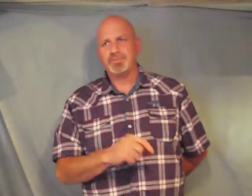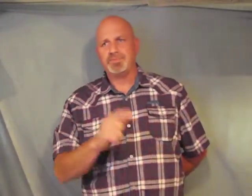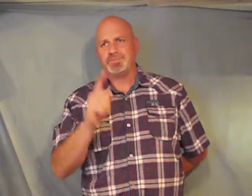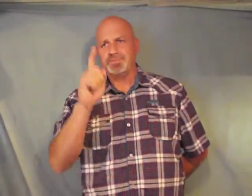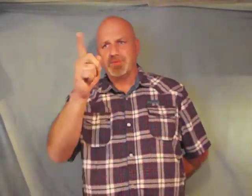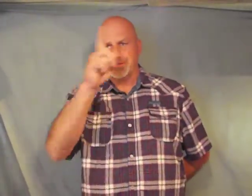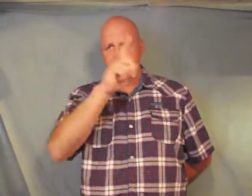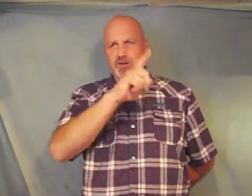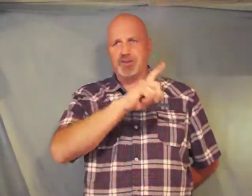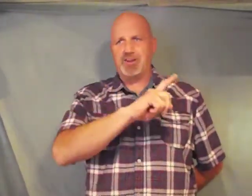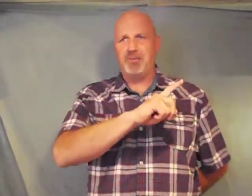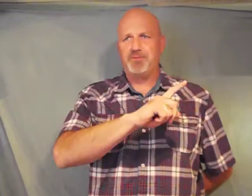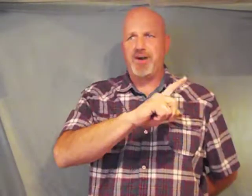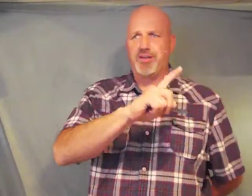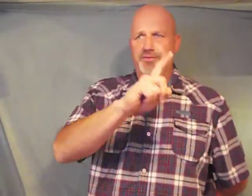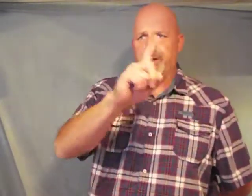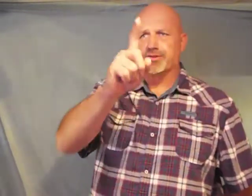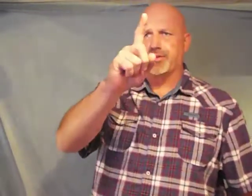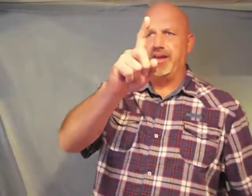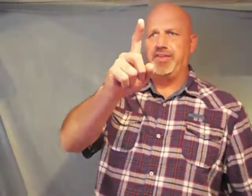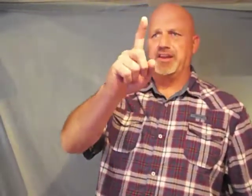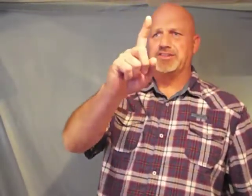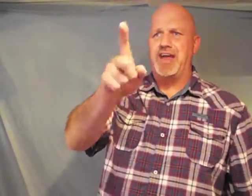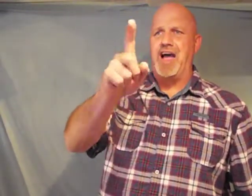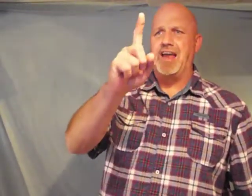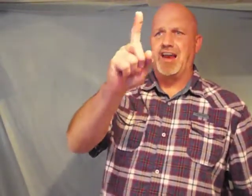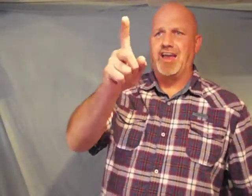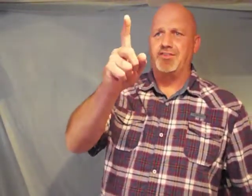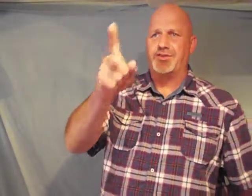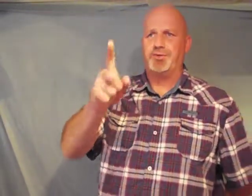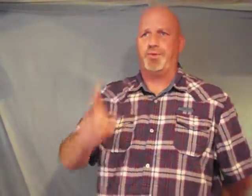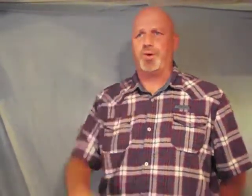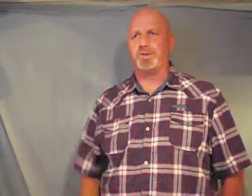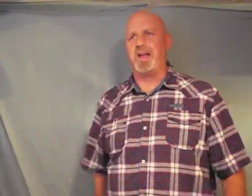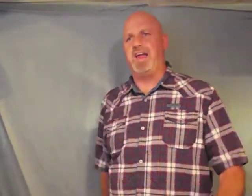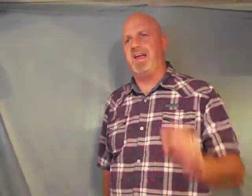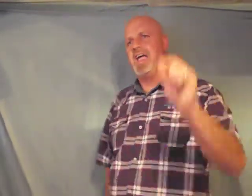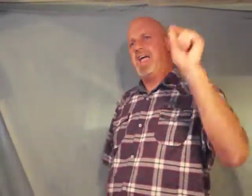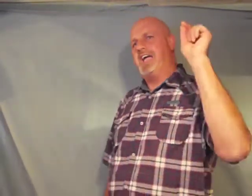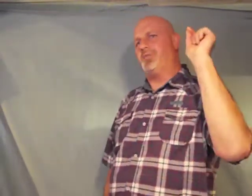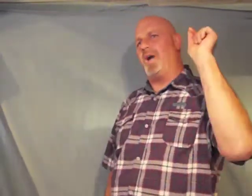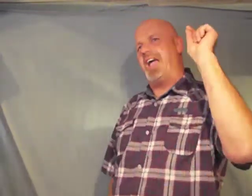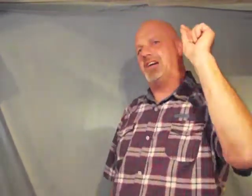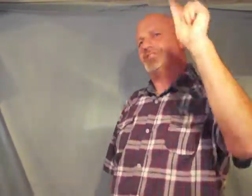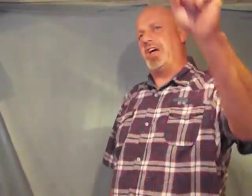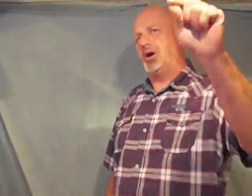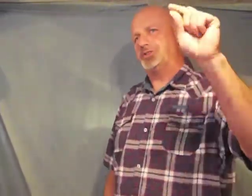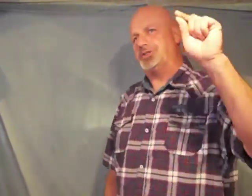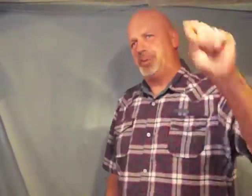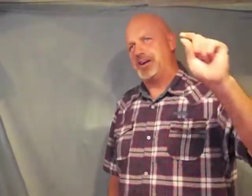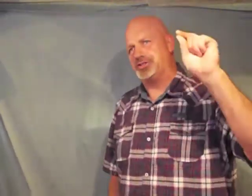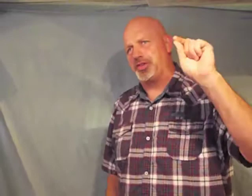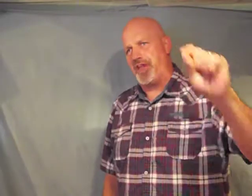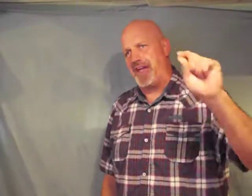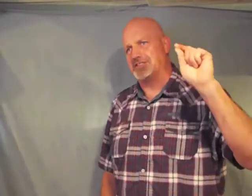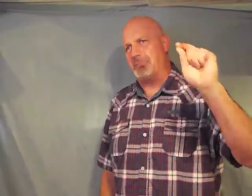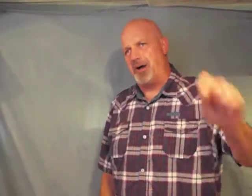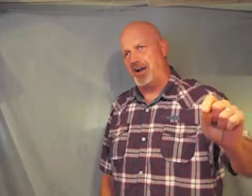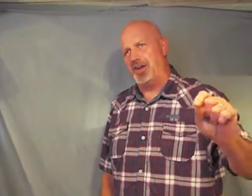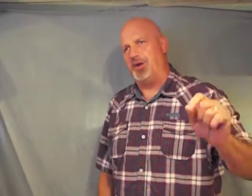go a step further 1st Corinthians 9 11 through 14 if we have sown spiritual things among you